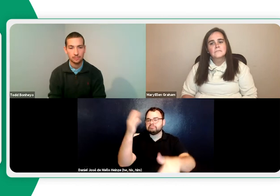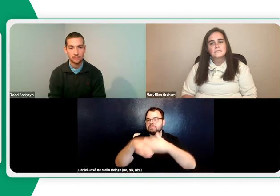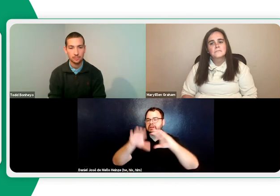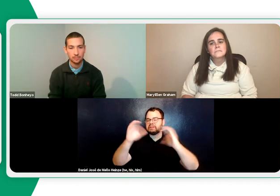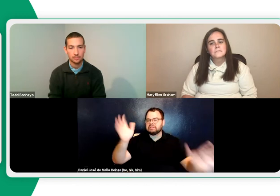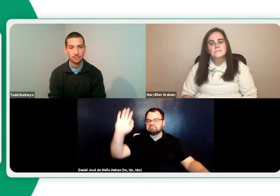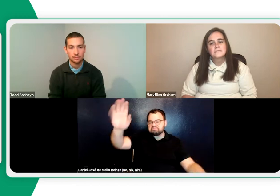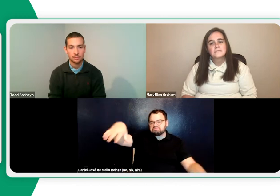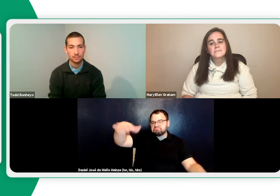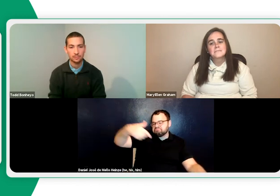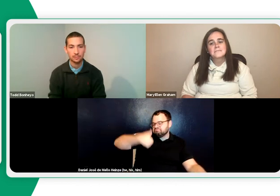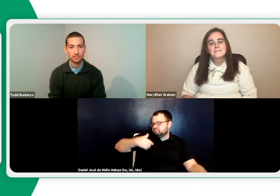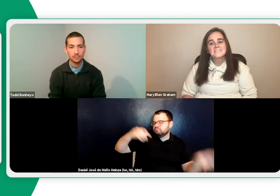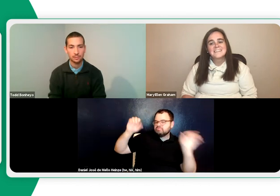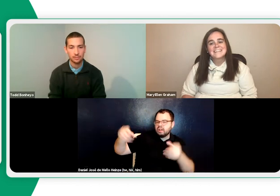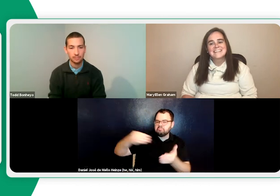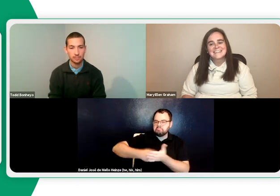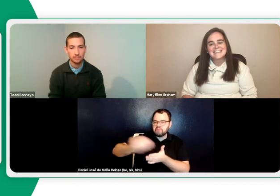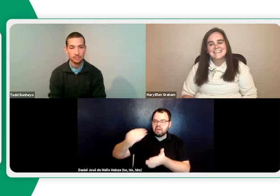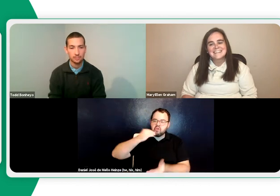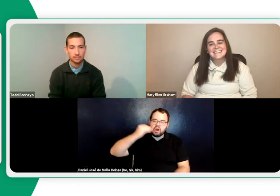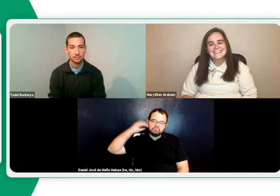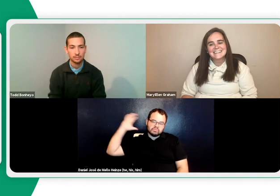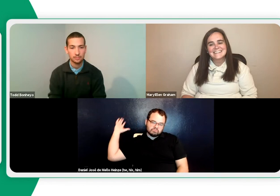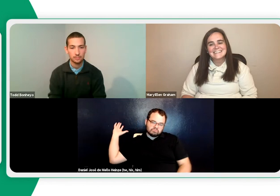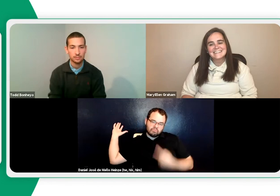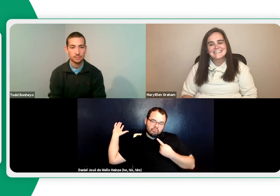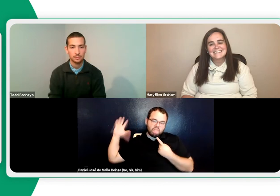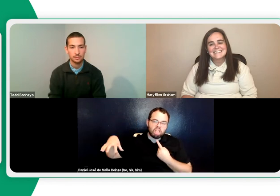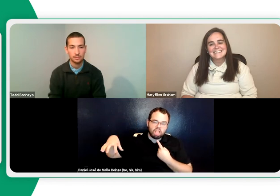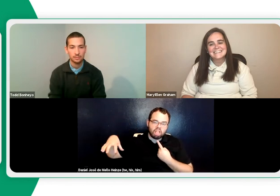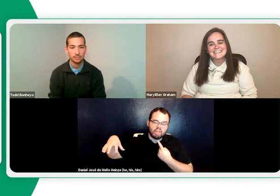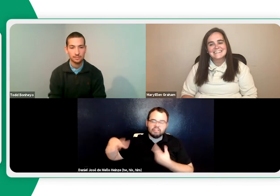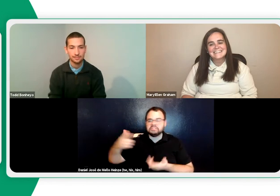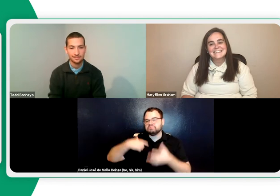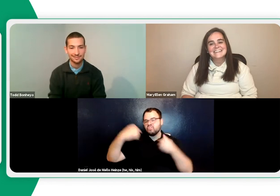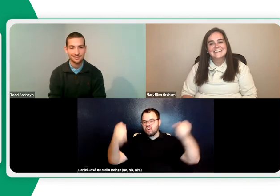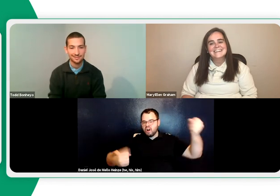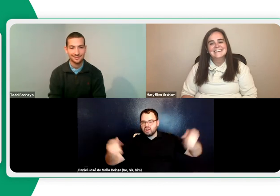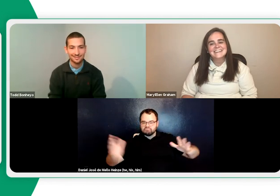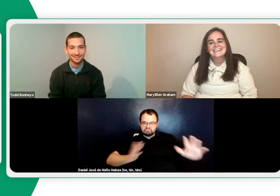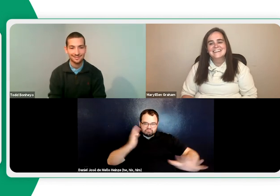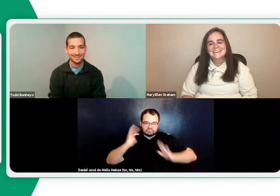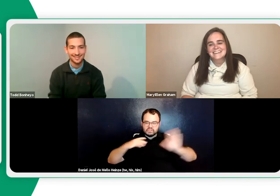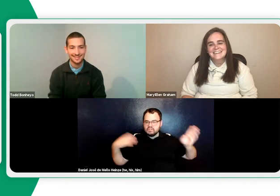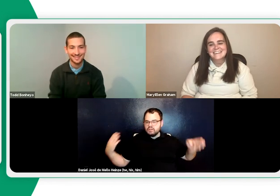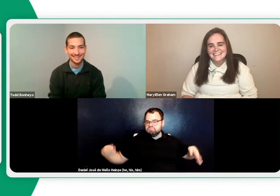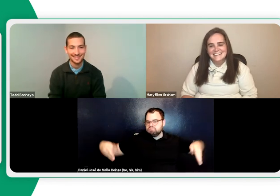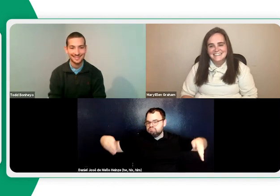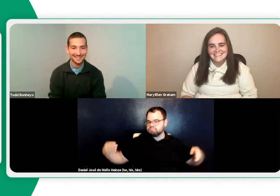so important for students to learn because I so often have students that will come up to me and say, I, when I grow up, I'm